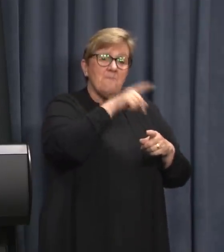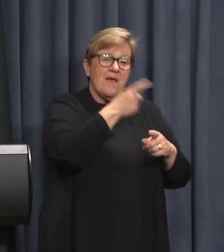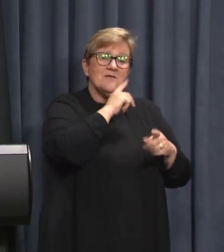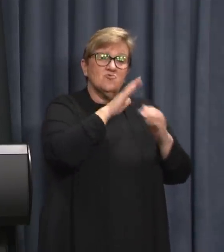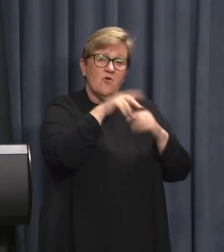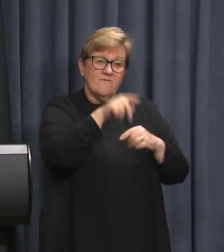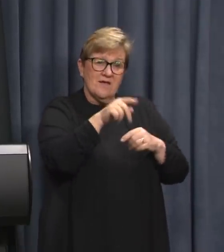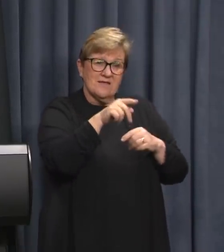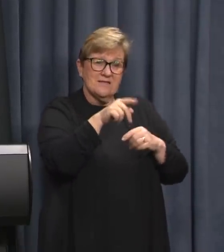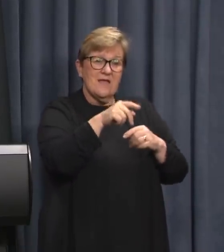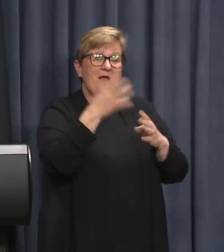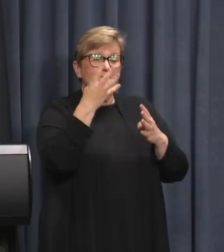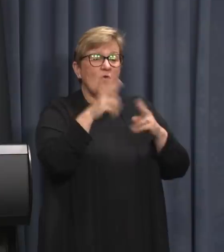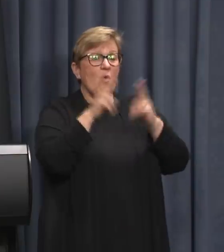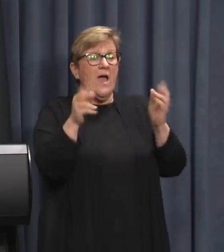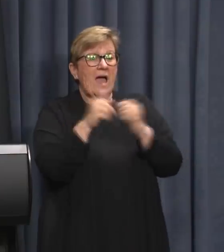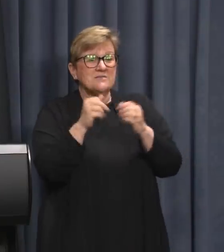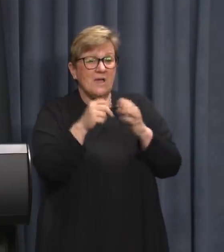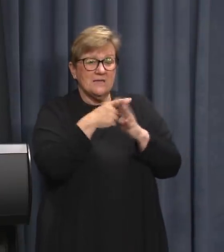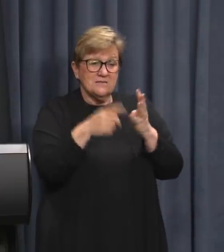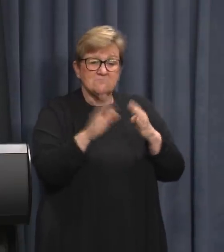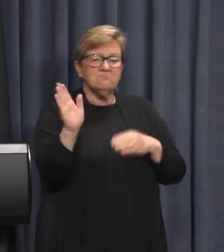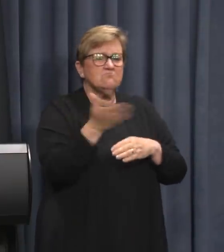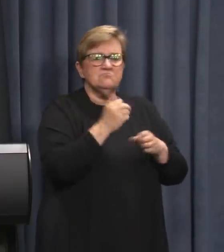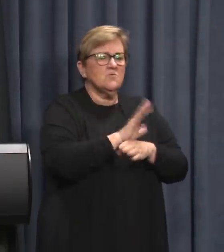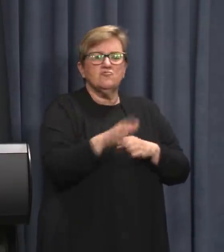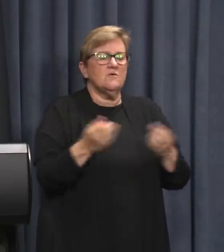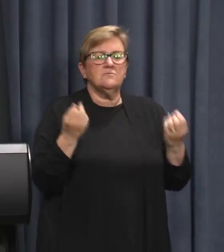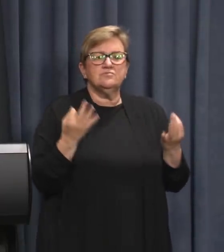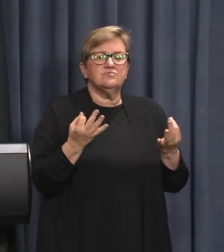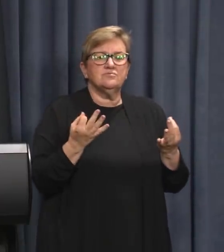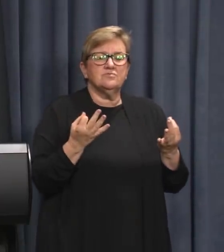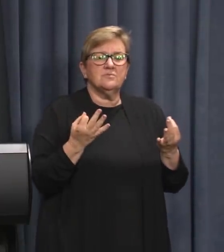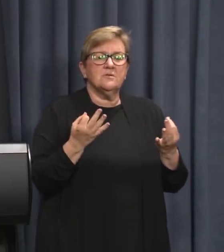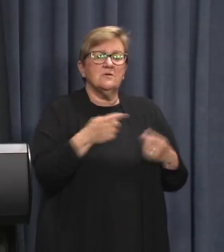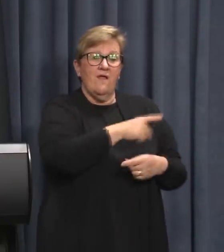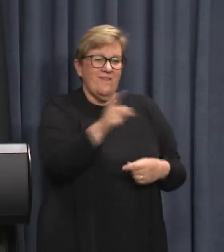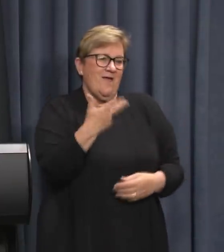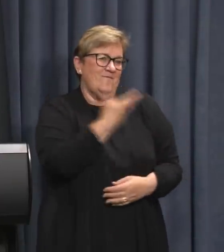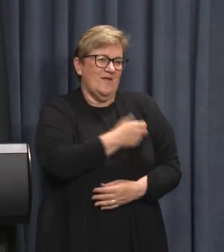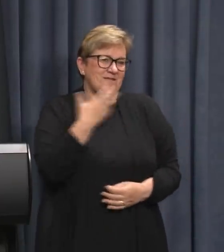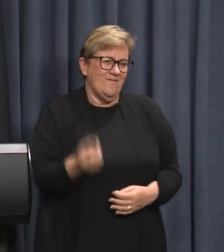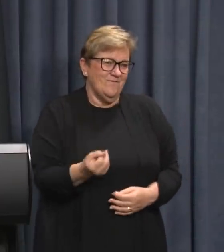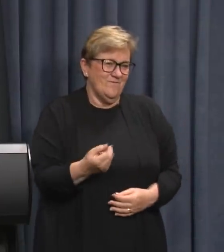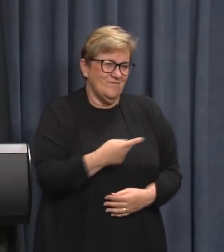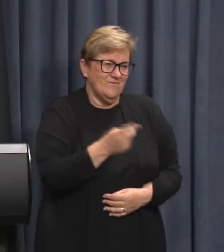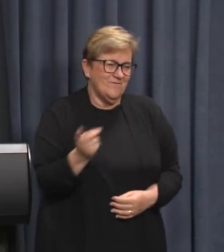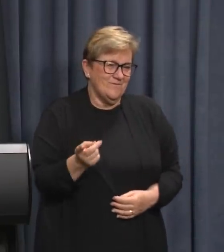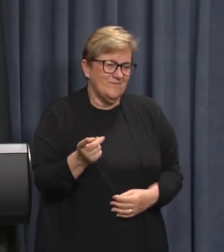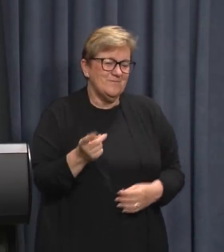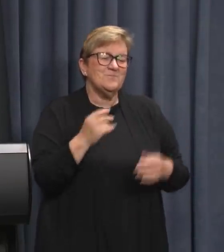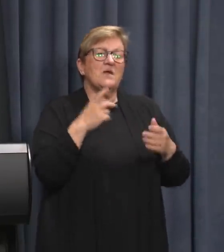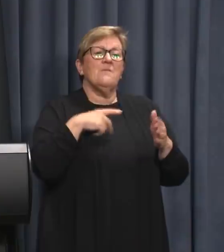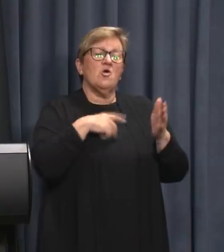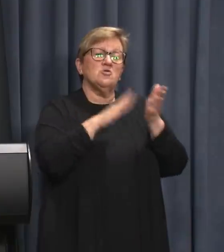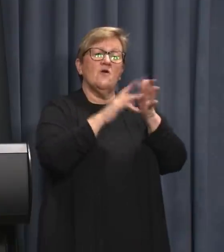and his four housemates have tested negative. They were all vaccinated. As a result of